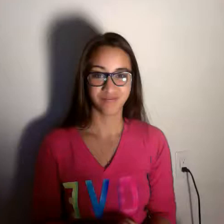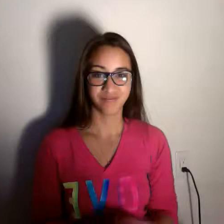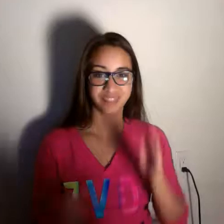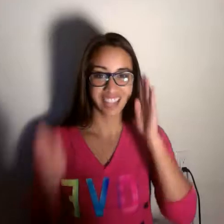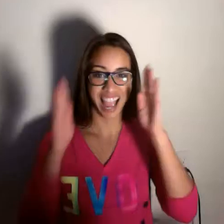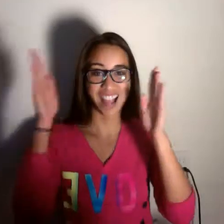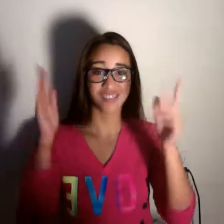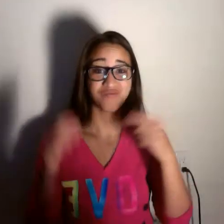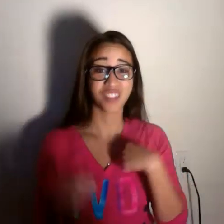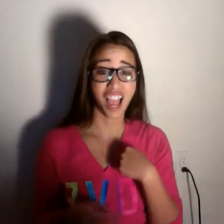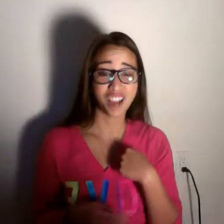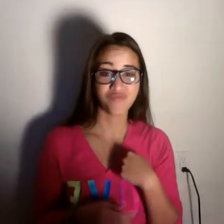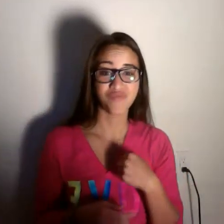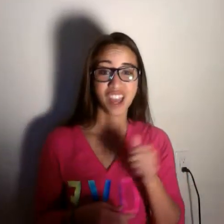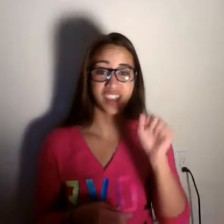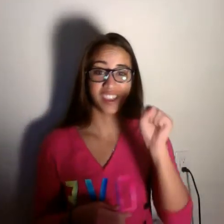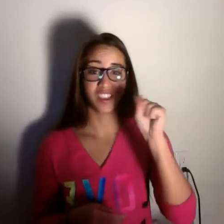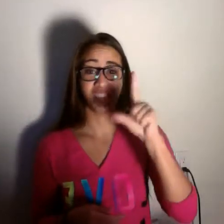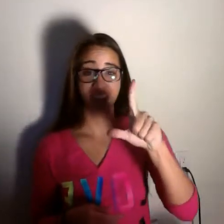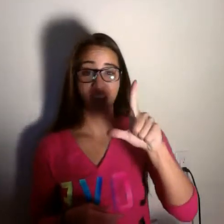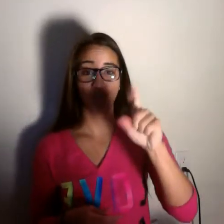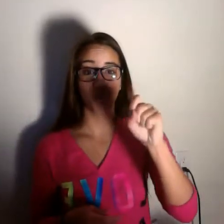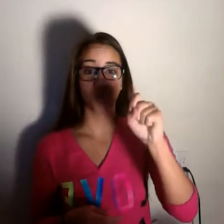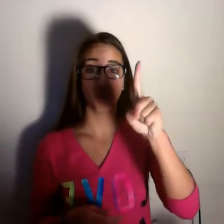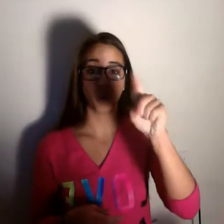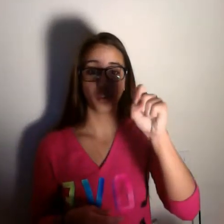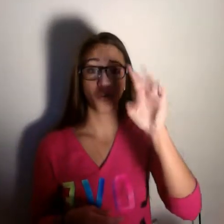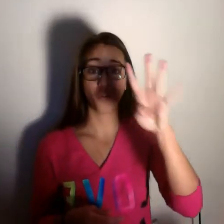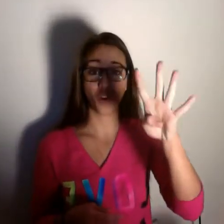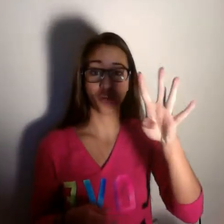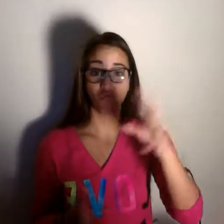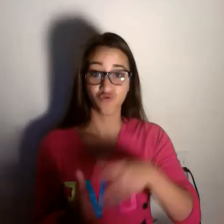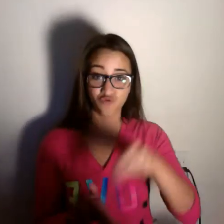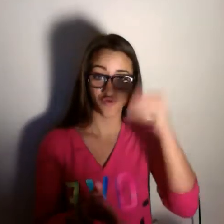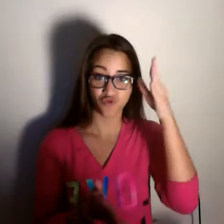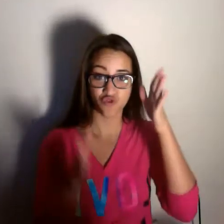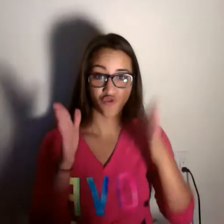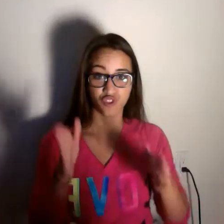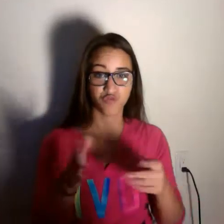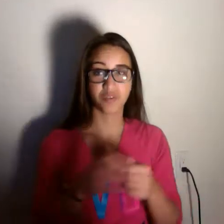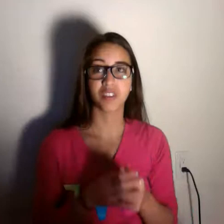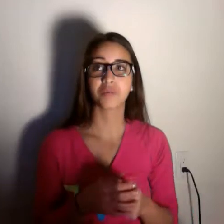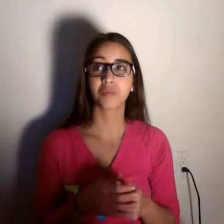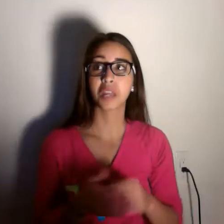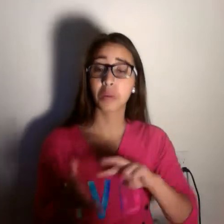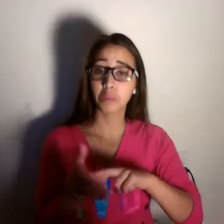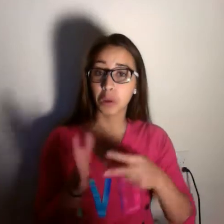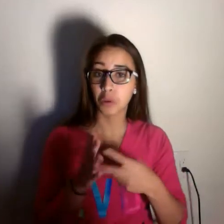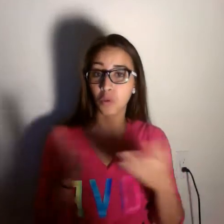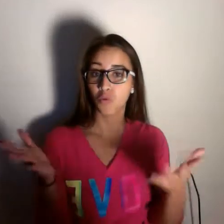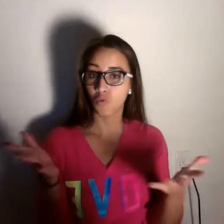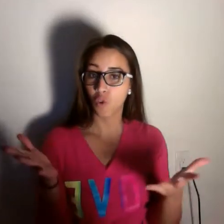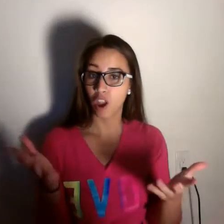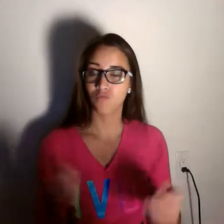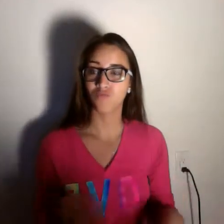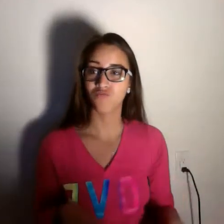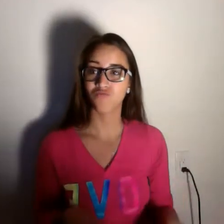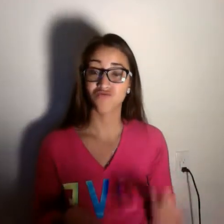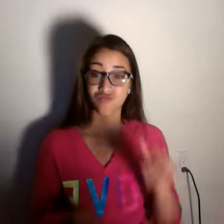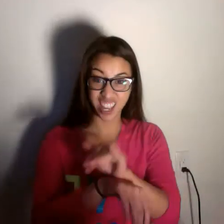Thousands of people like you are choosing Advil, because it helps you keep doing what you love. No wonder it's America's number one selling